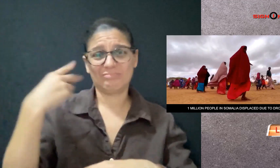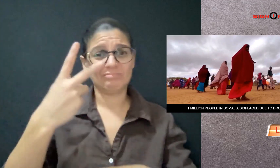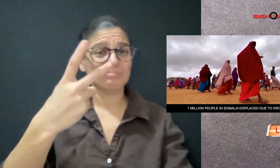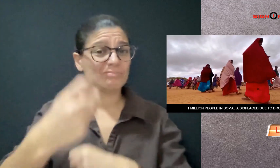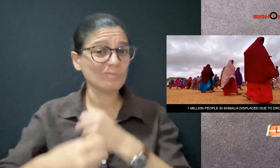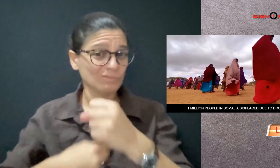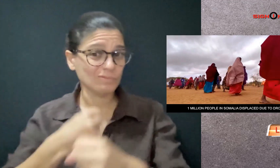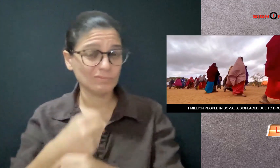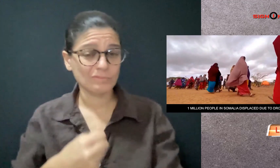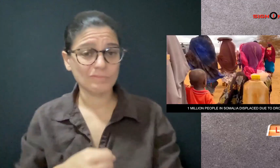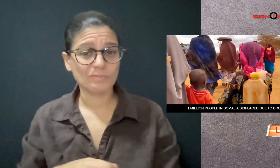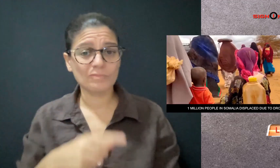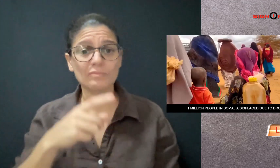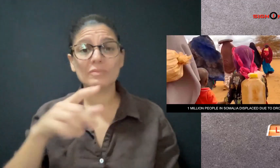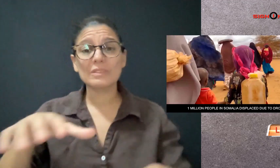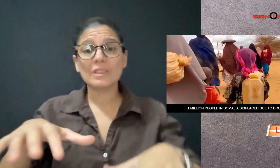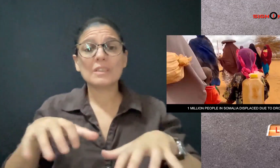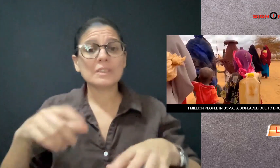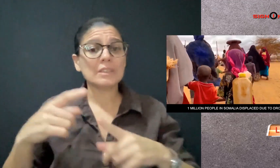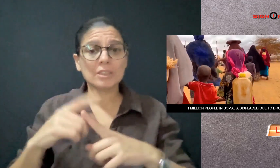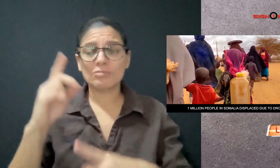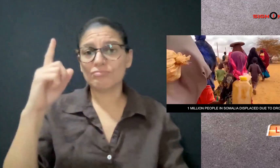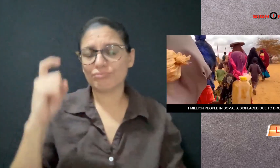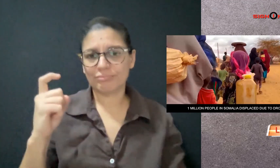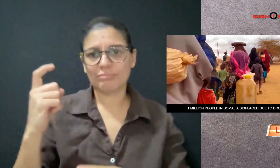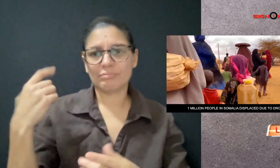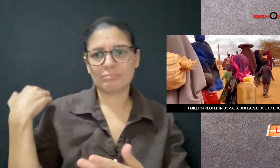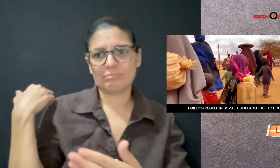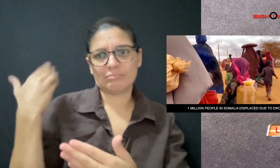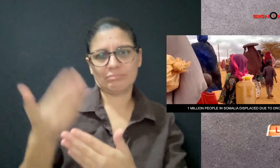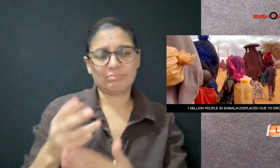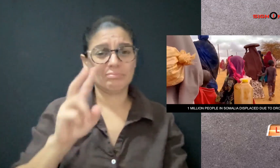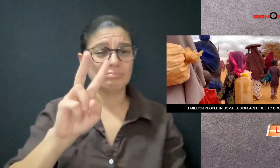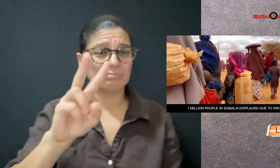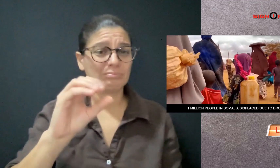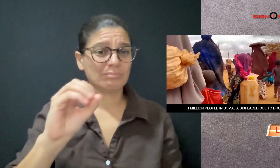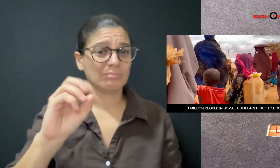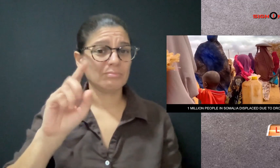-year historic drought. The drought began in 2021.